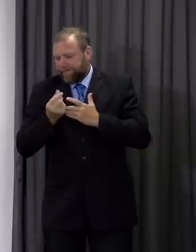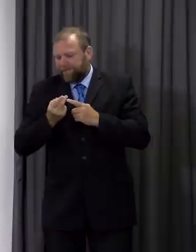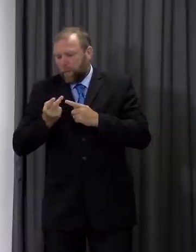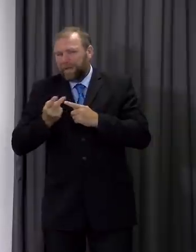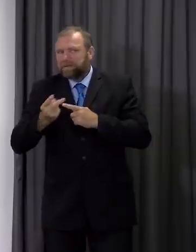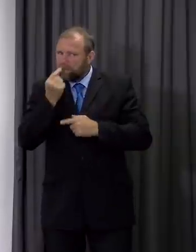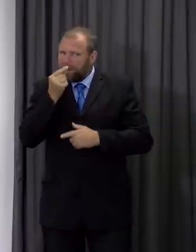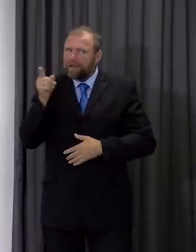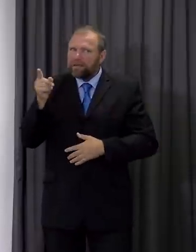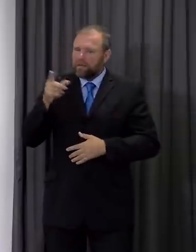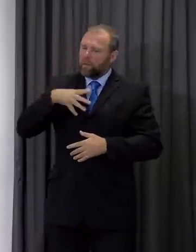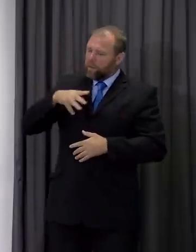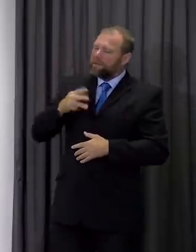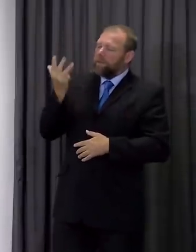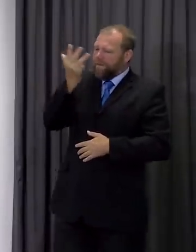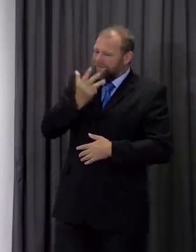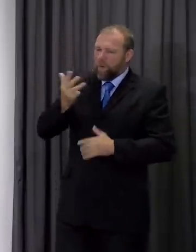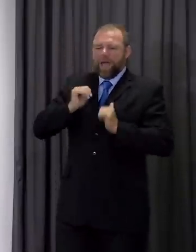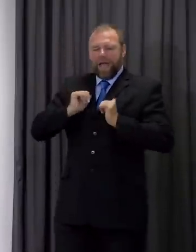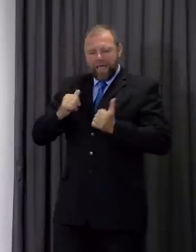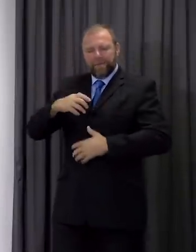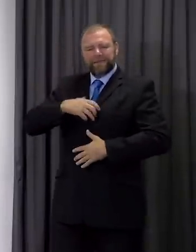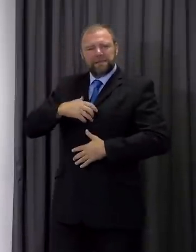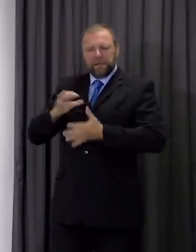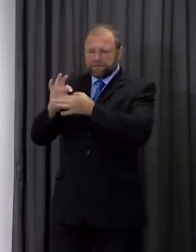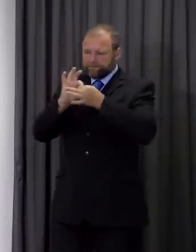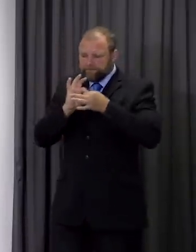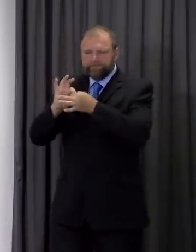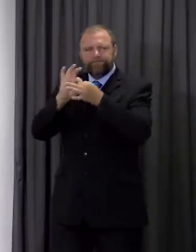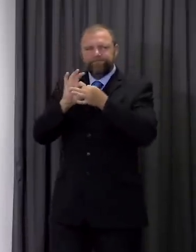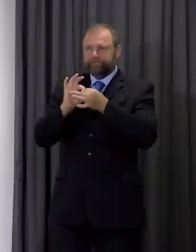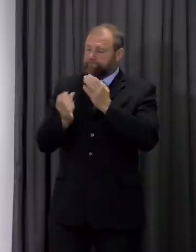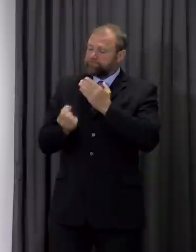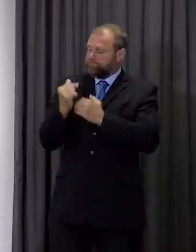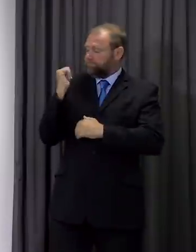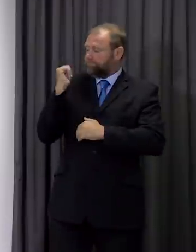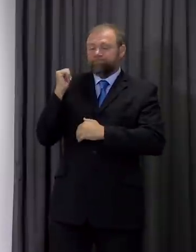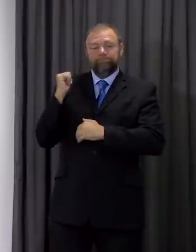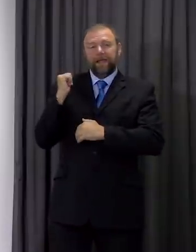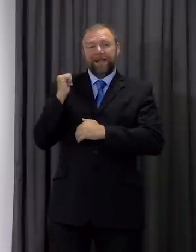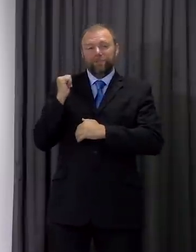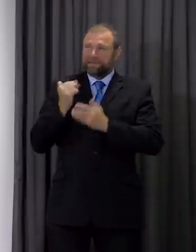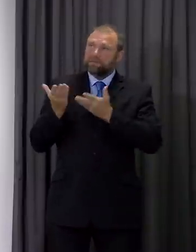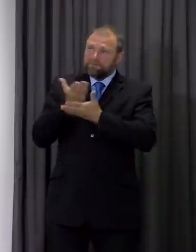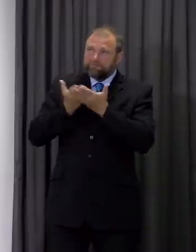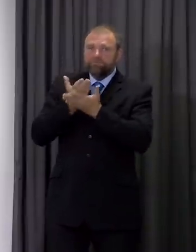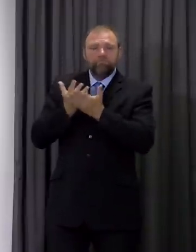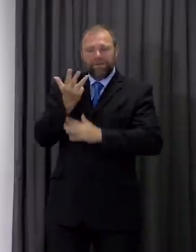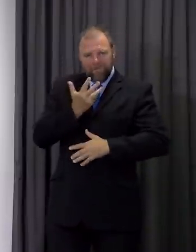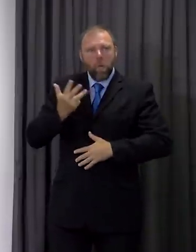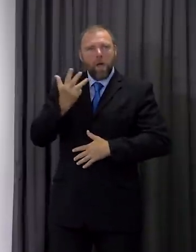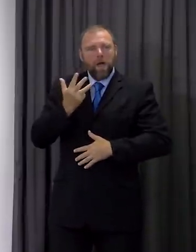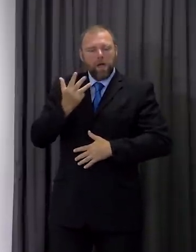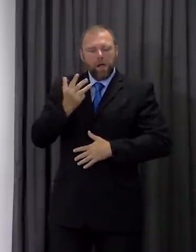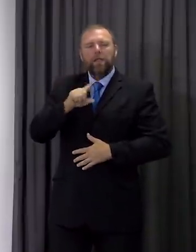conversation, that all four health ministers had at the end of last week. That's why we are moving part of our capacity